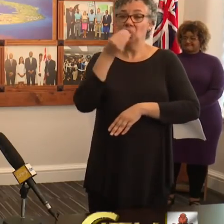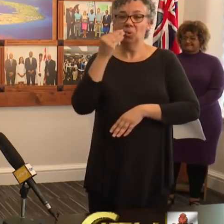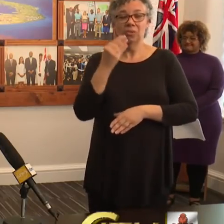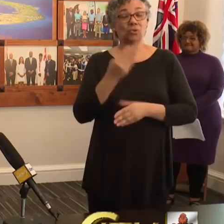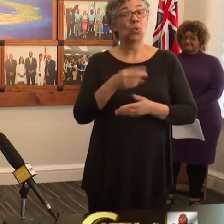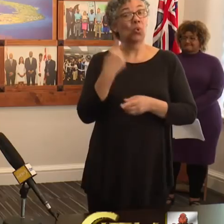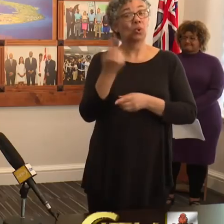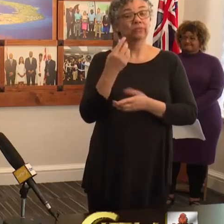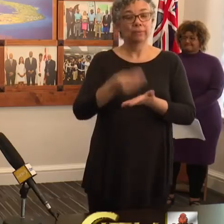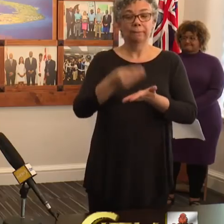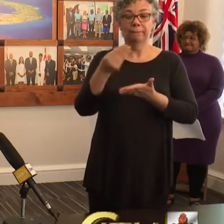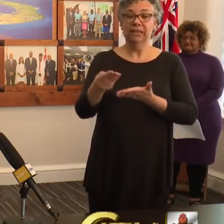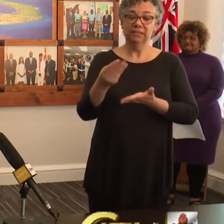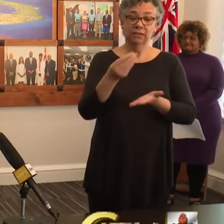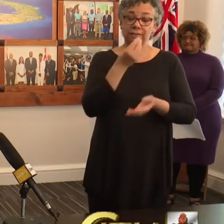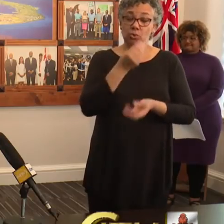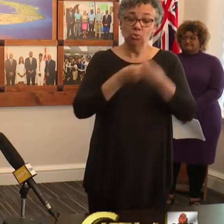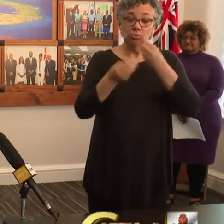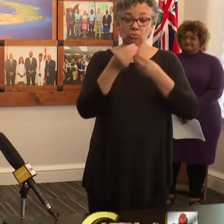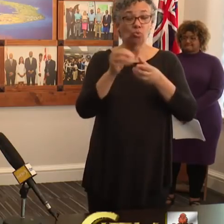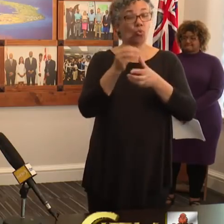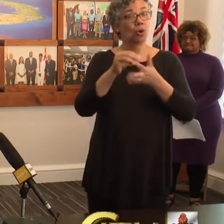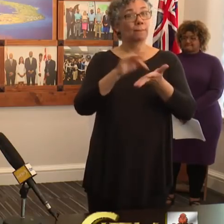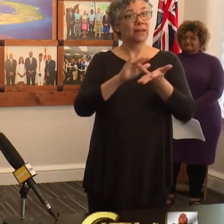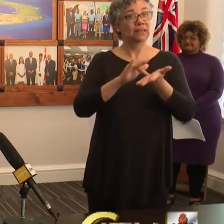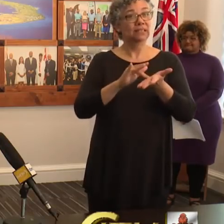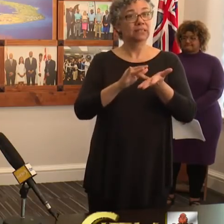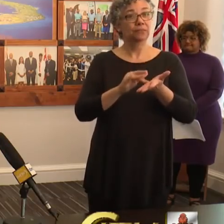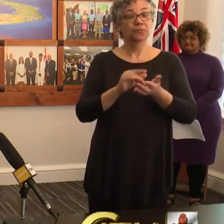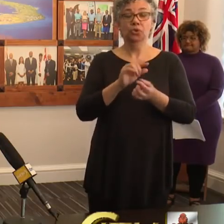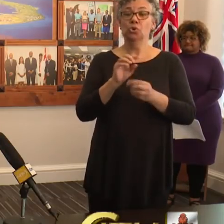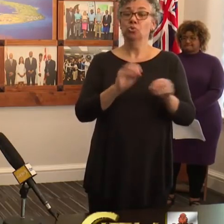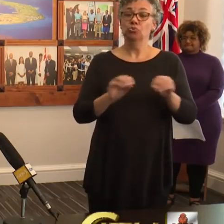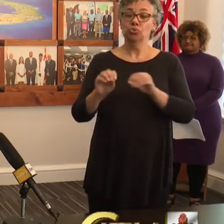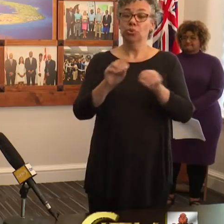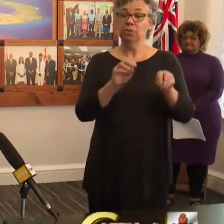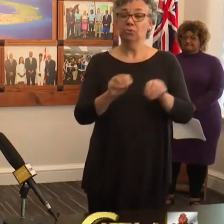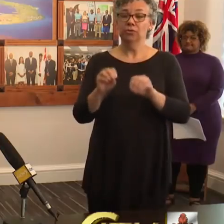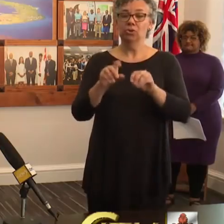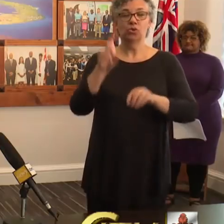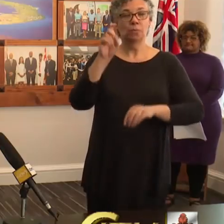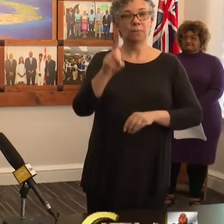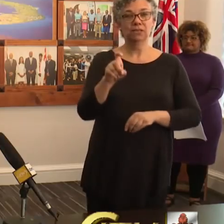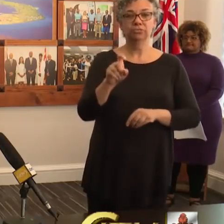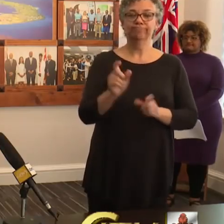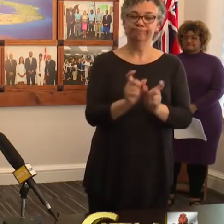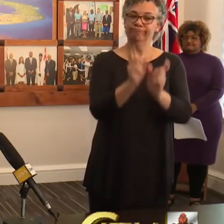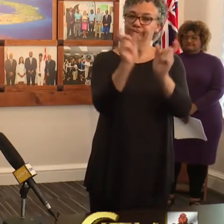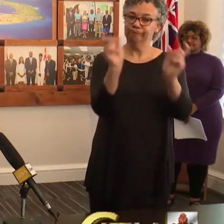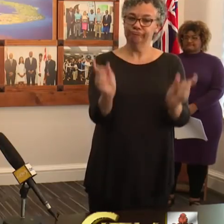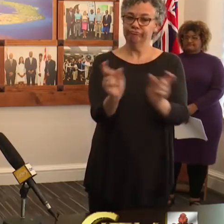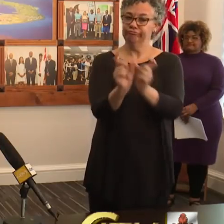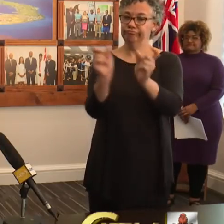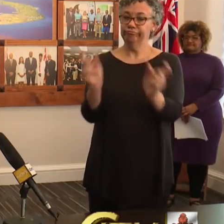or essential medications. During the times of essential movement, everyone must practice social distancing.